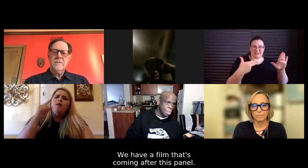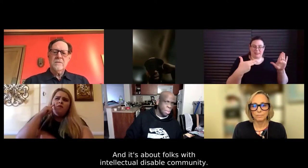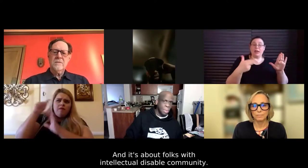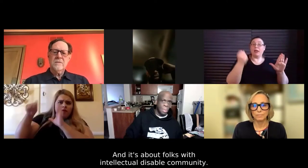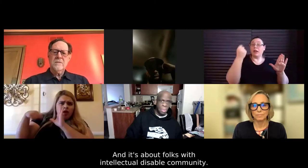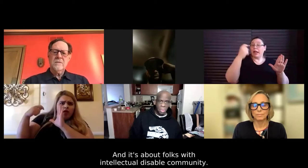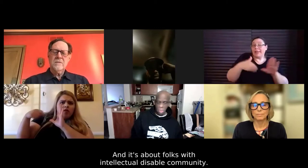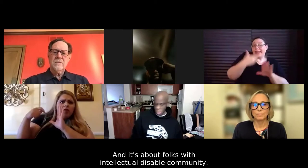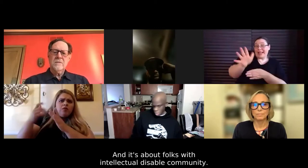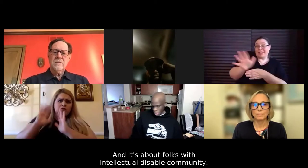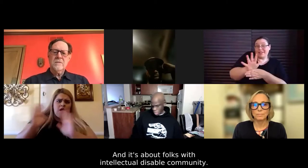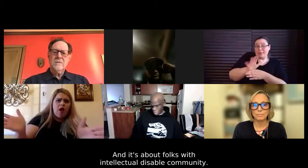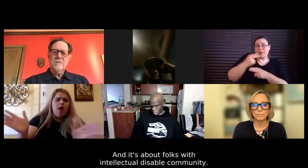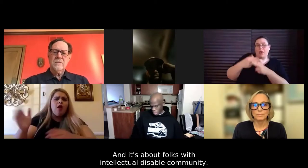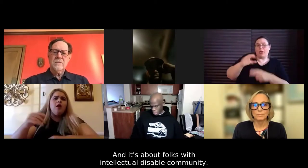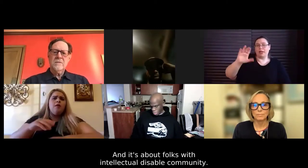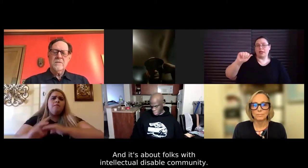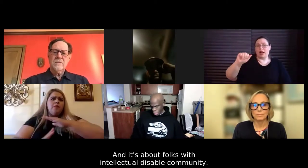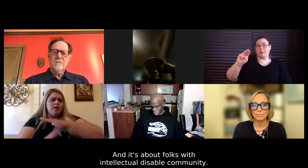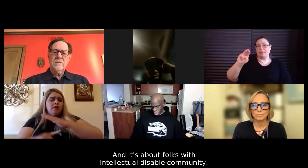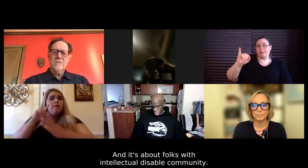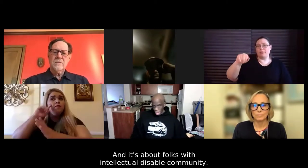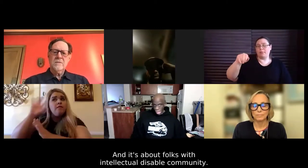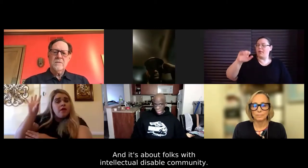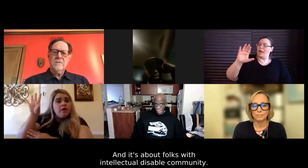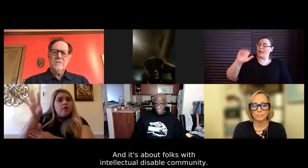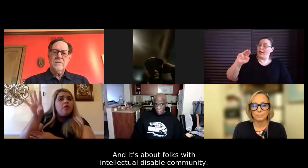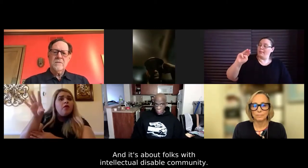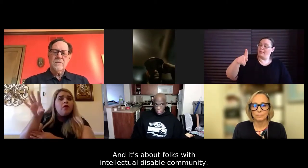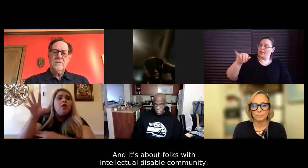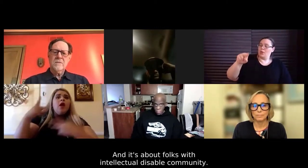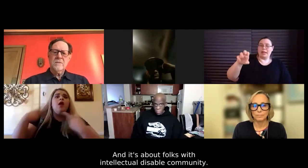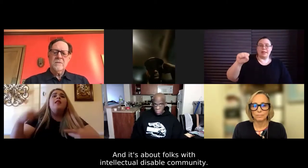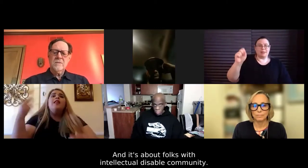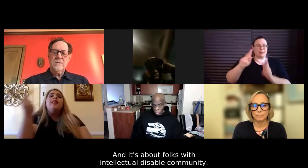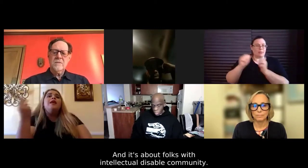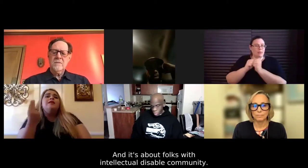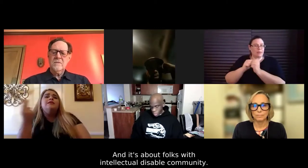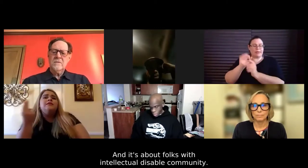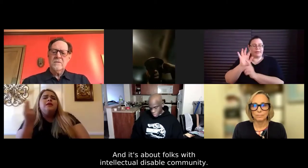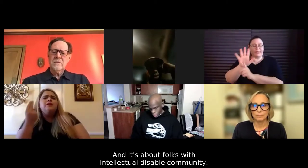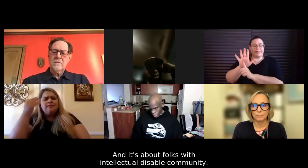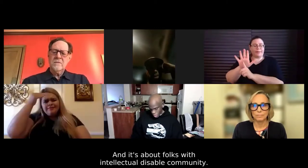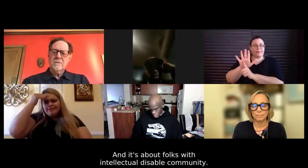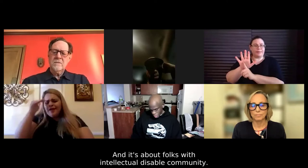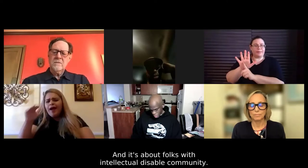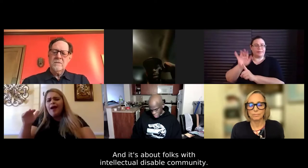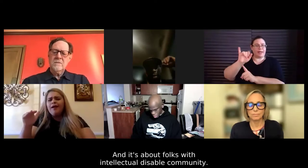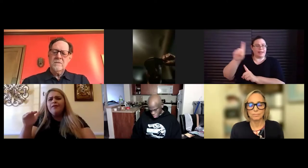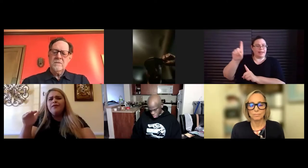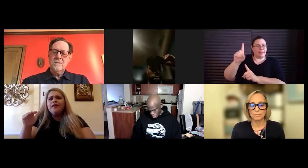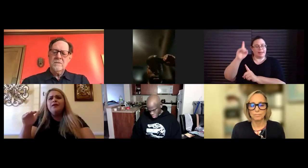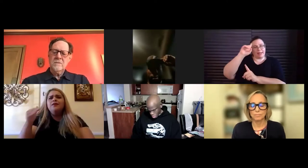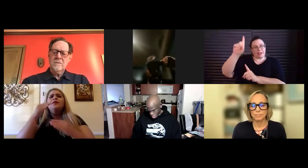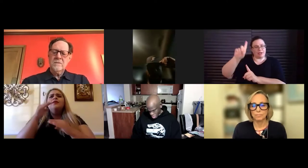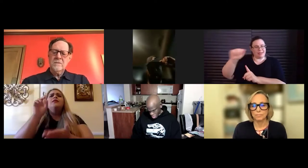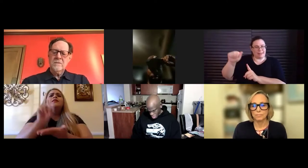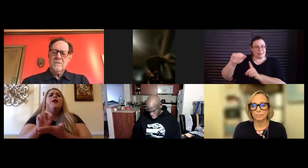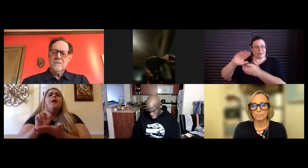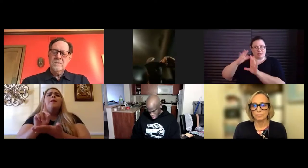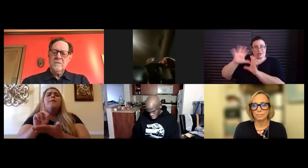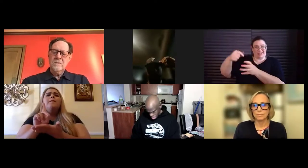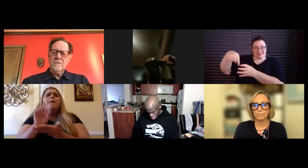panel, Campiones, and it's about, uh, folks in the intellectual, um, intellectually disabled, uh, community. Um,